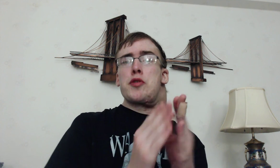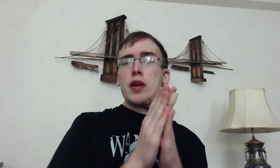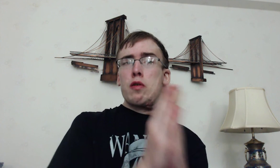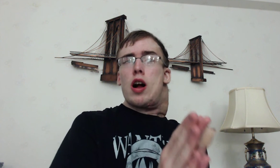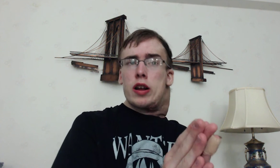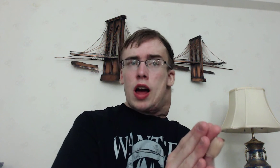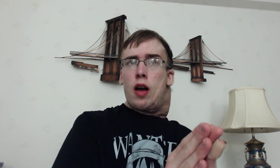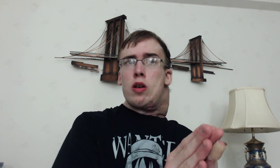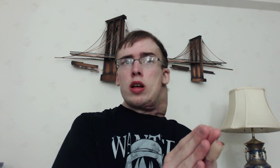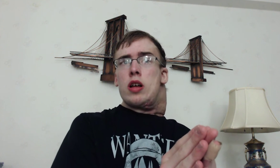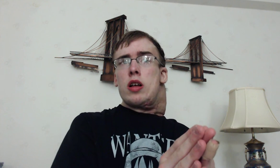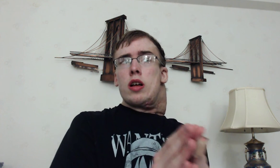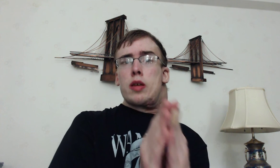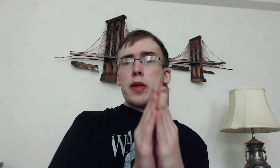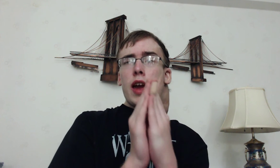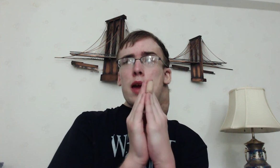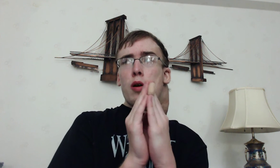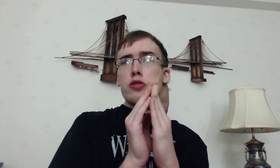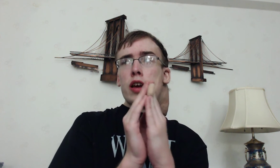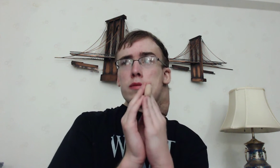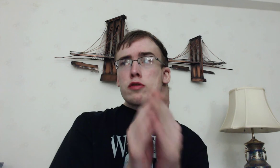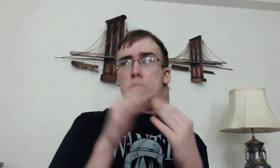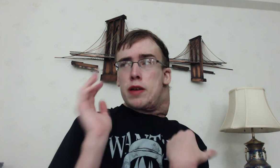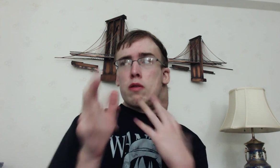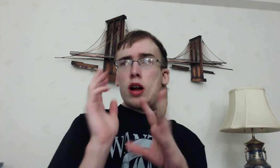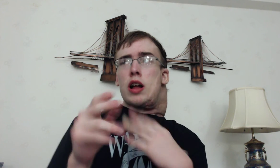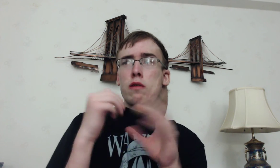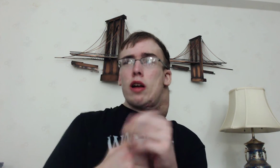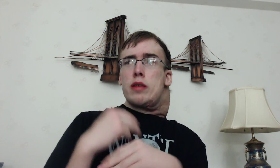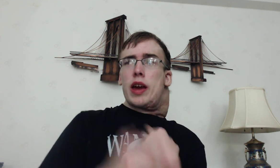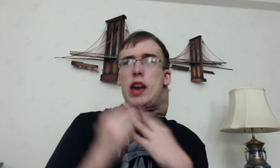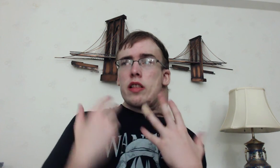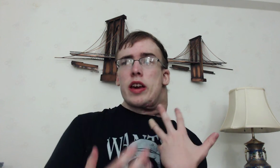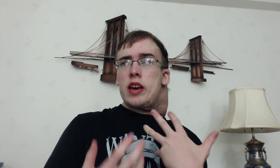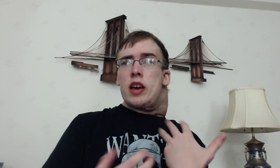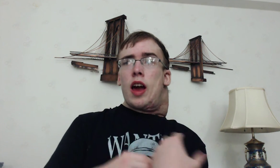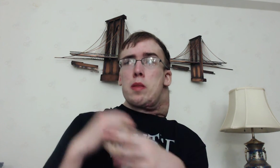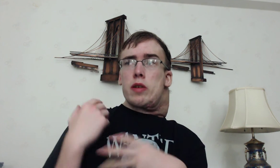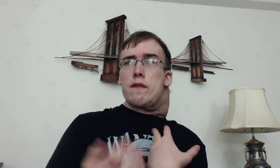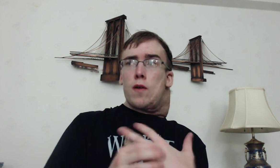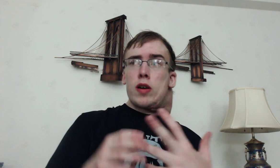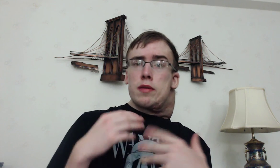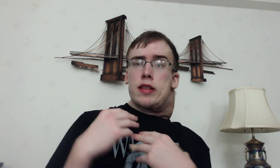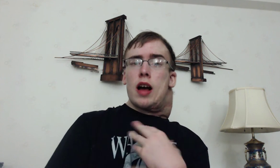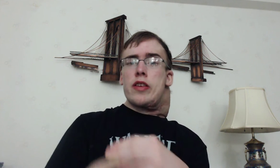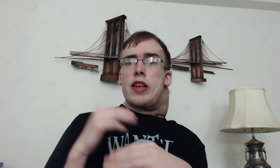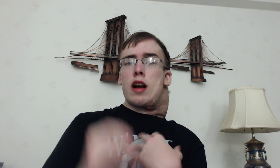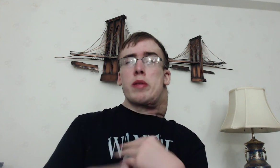beat Crocodile To being able to beat Crocodile relatively easily In Marineford He stopped his attack from hitting